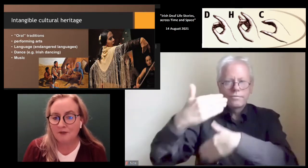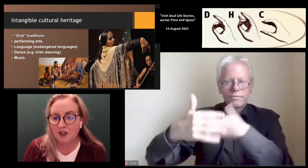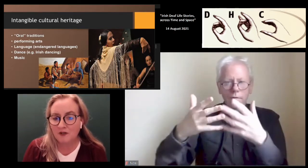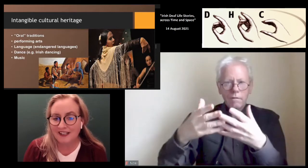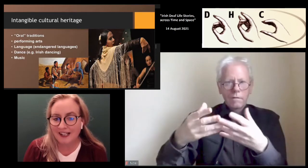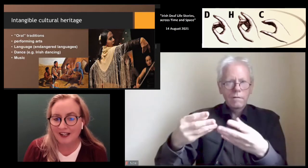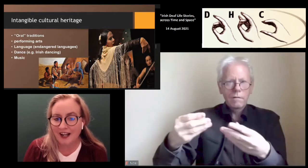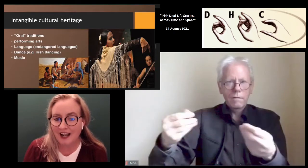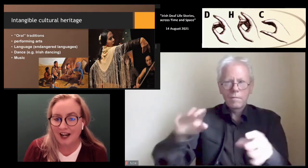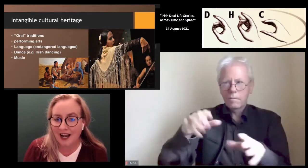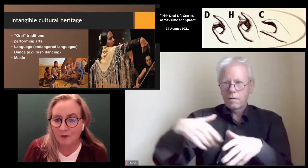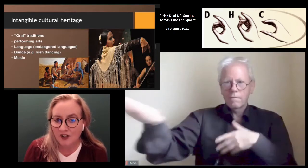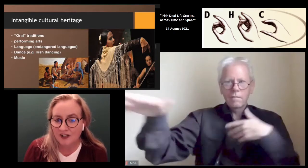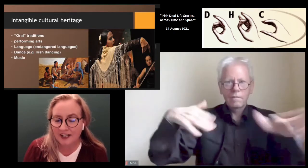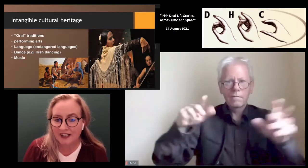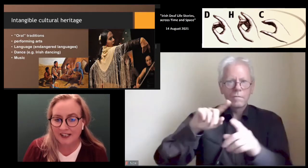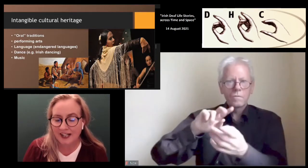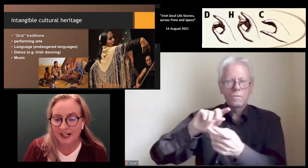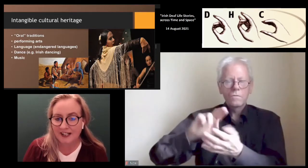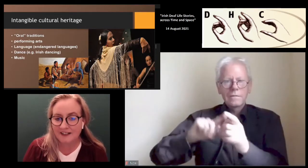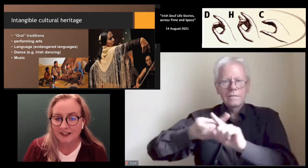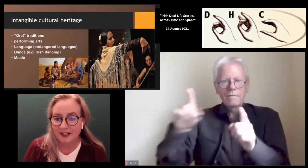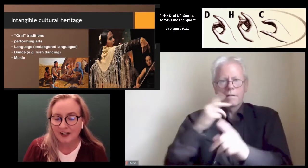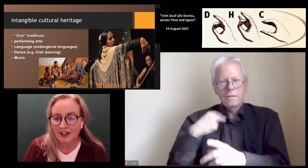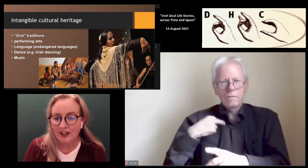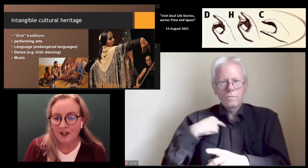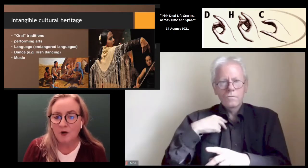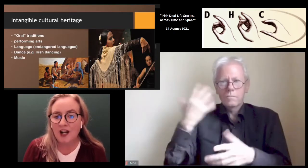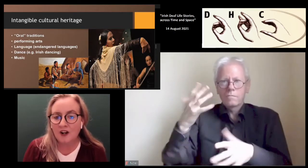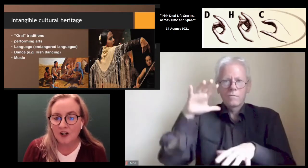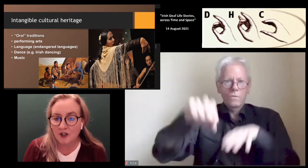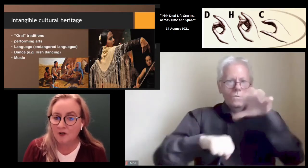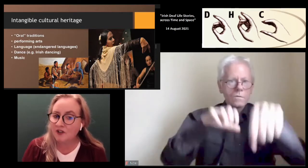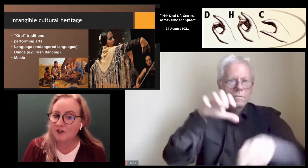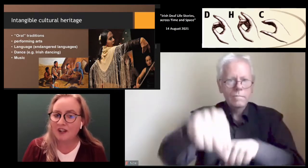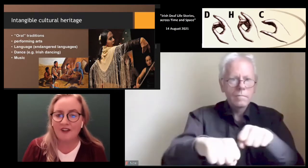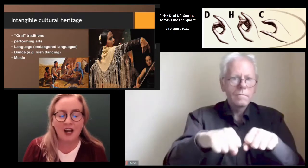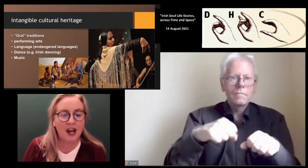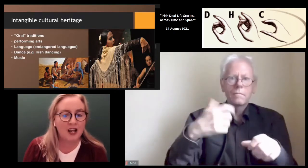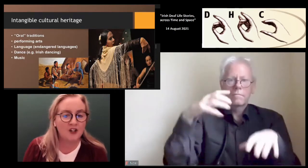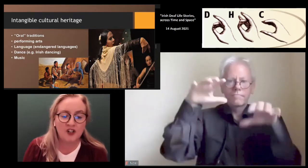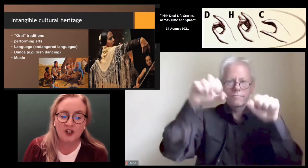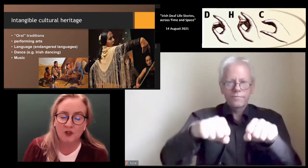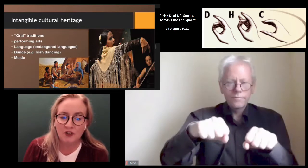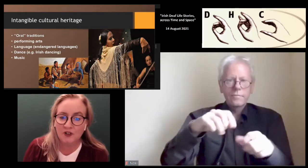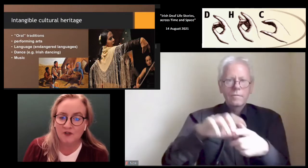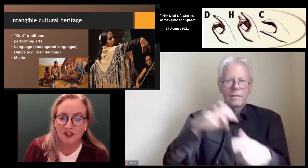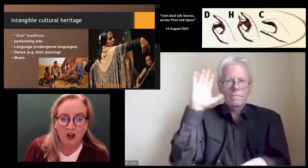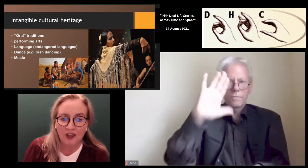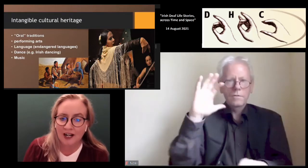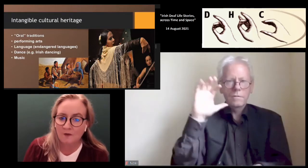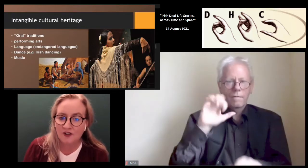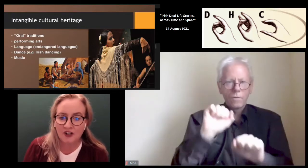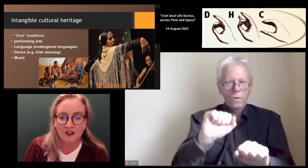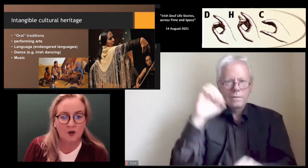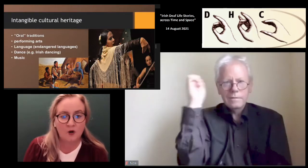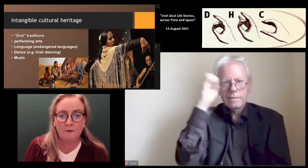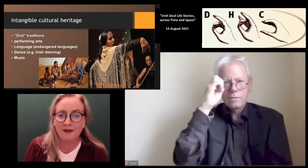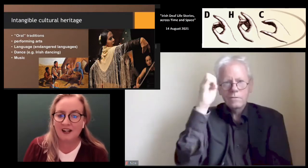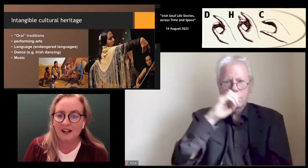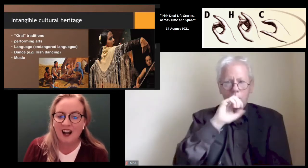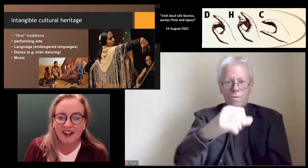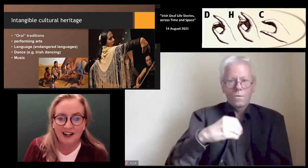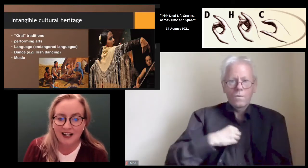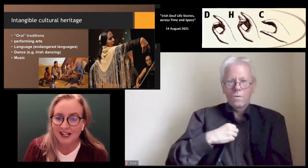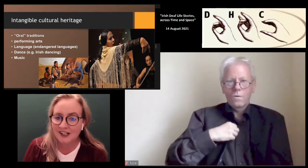person has stopped using a language that it has no longer used, or they've gone on to use other languages,